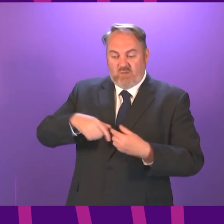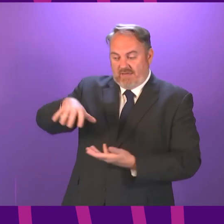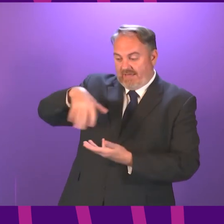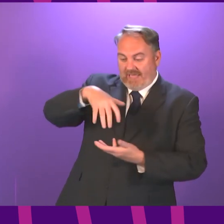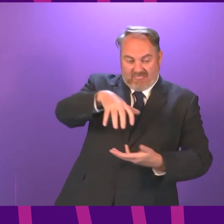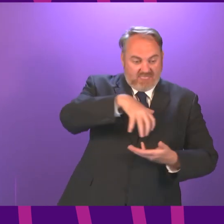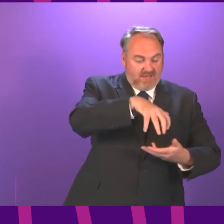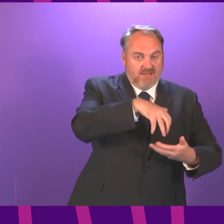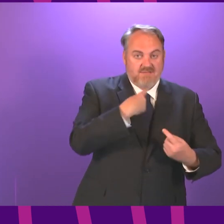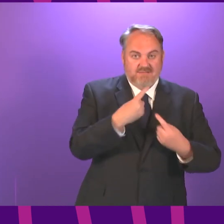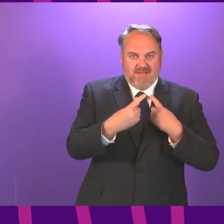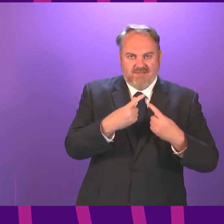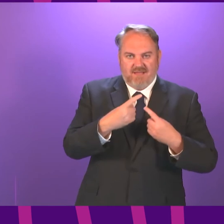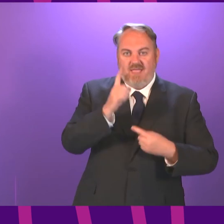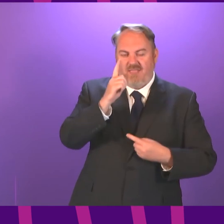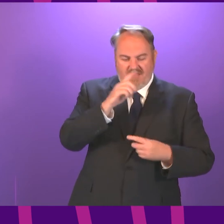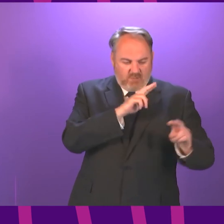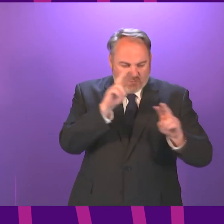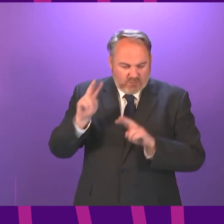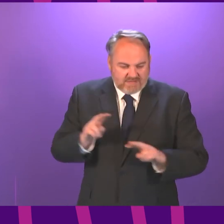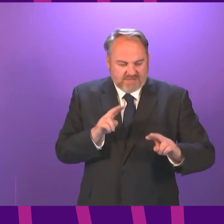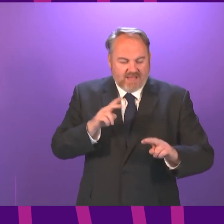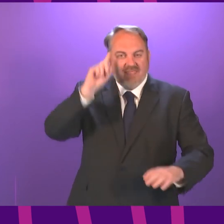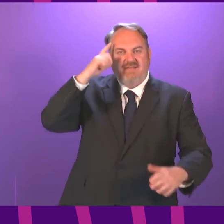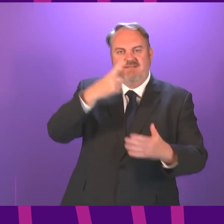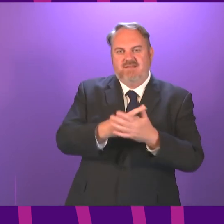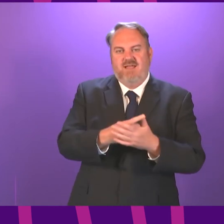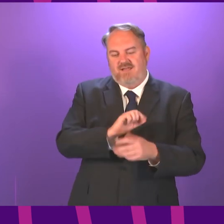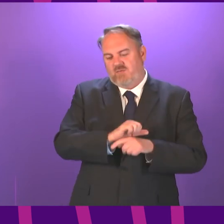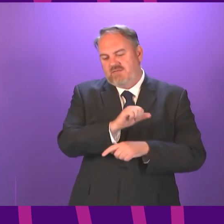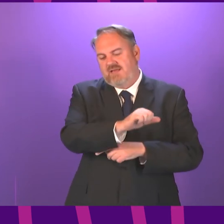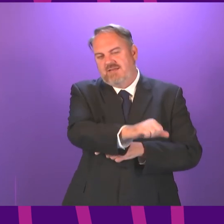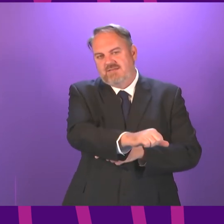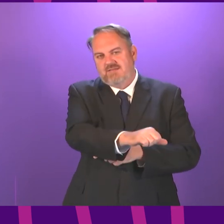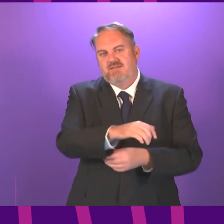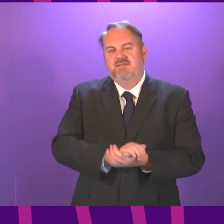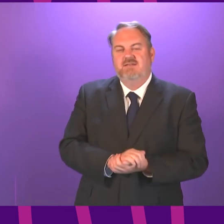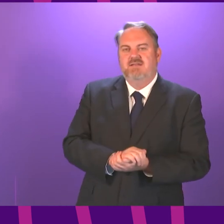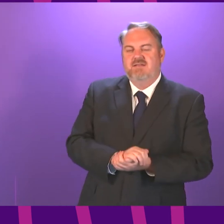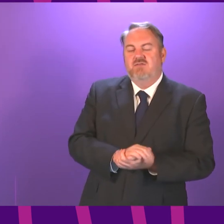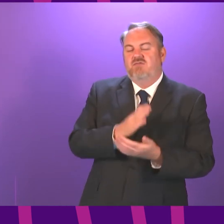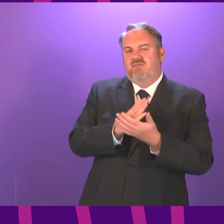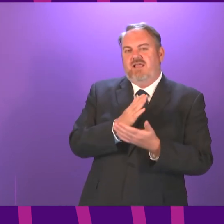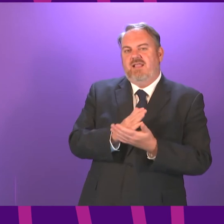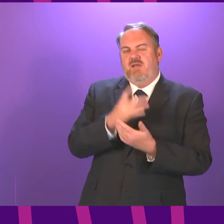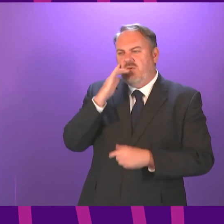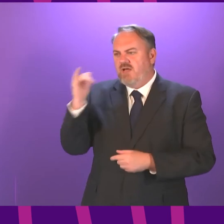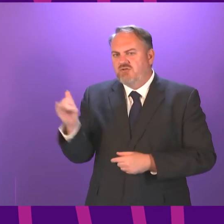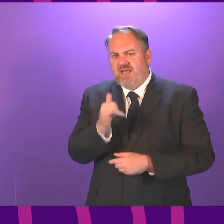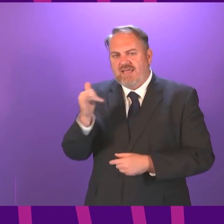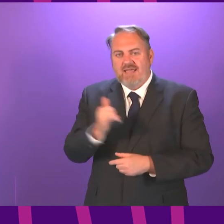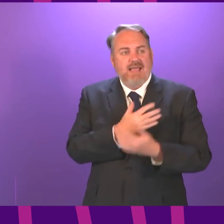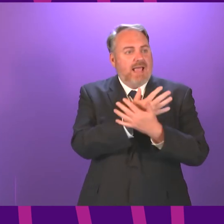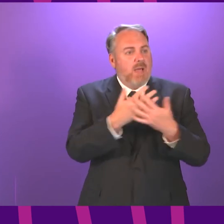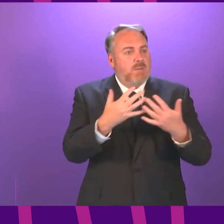reliable and robust picture of the threat that Covid is posing across all of the four harms we continue to monitor cases